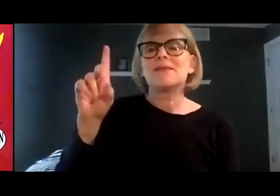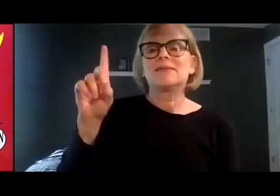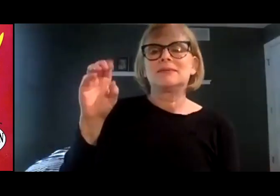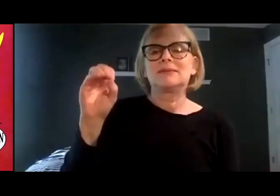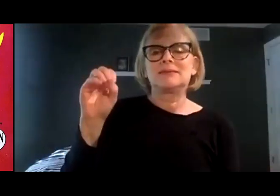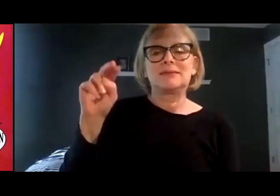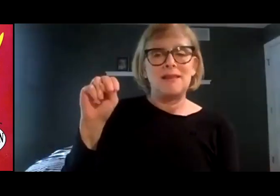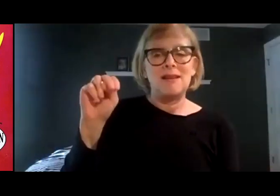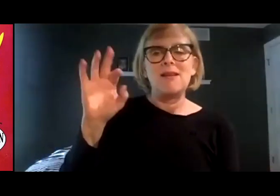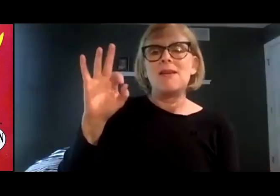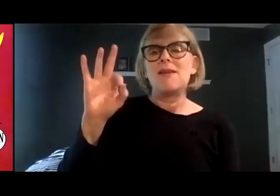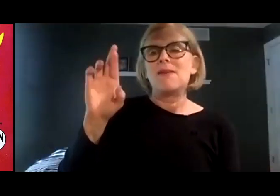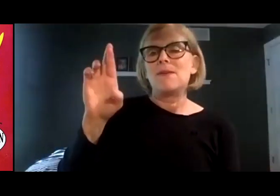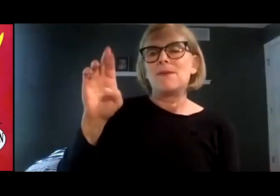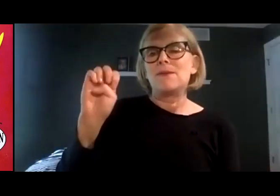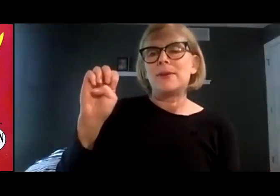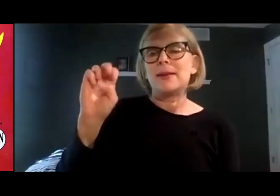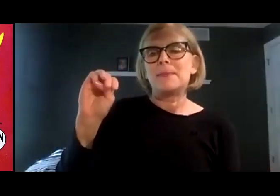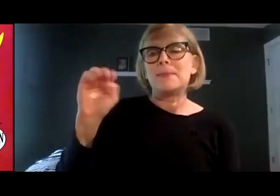Freeman.